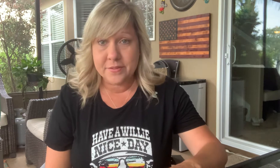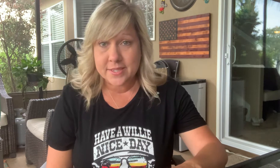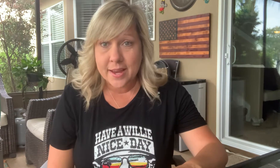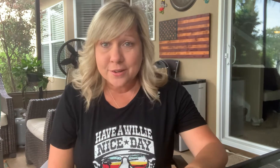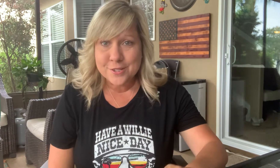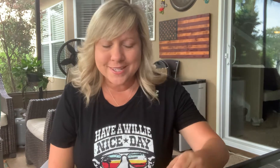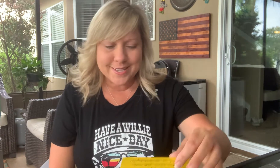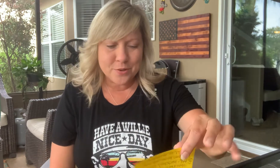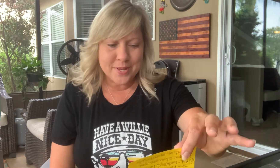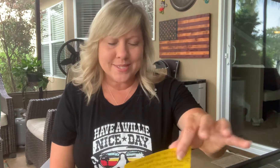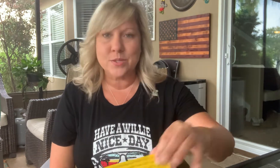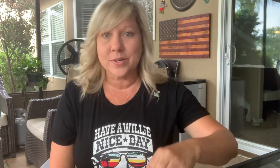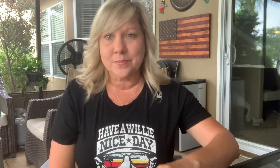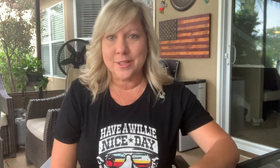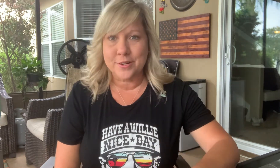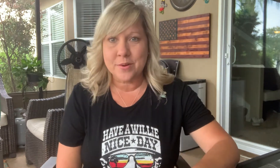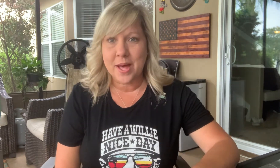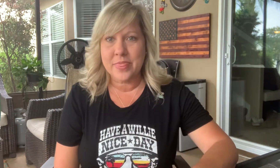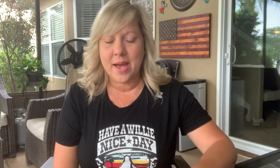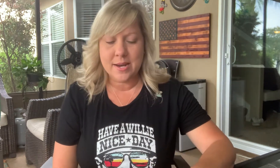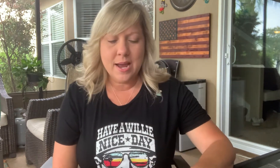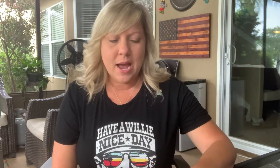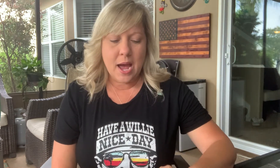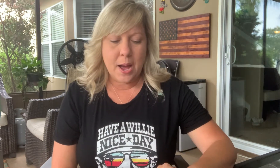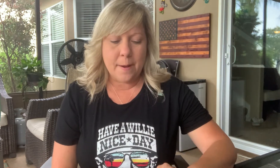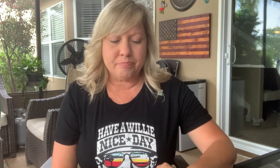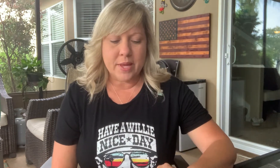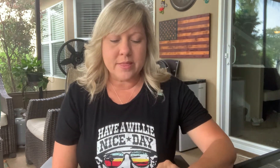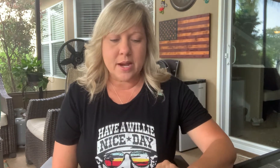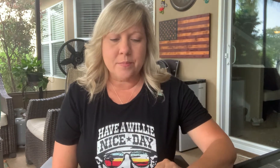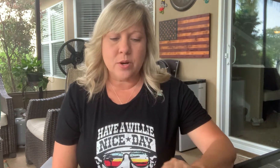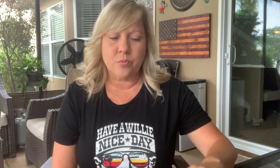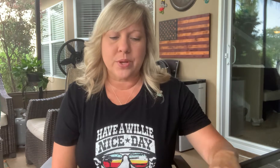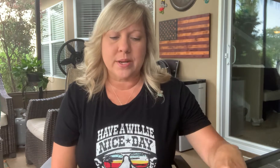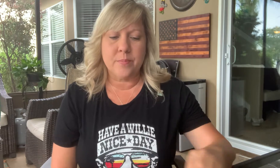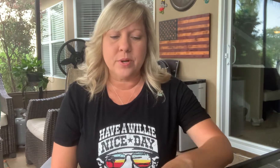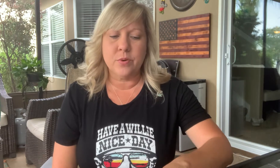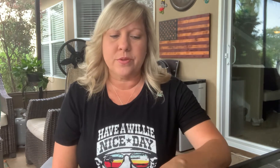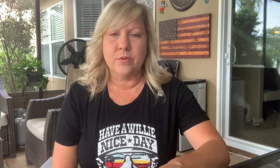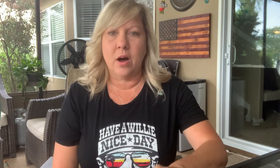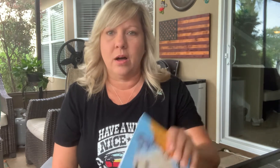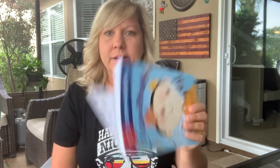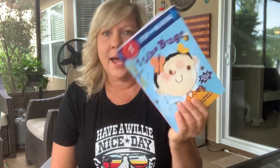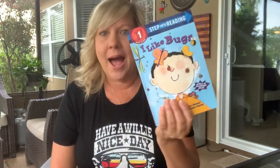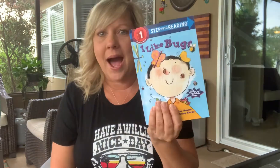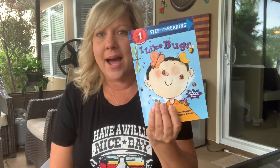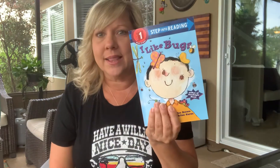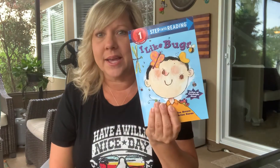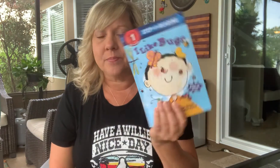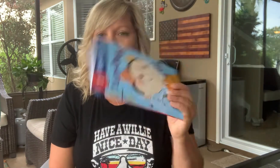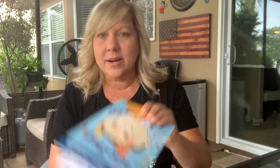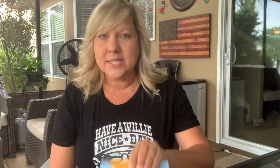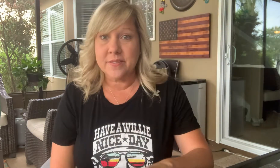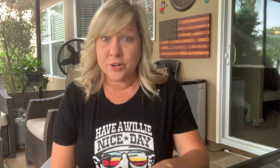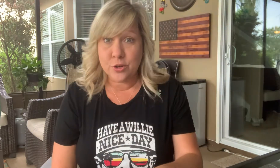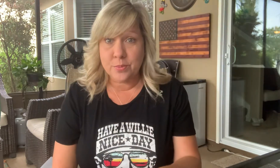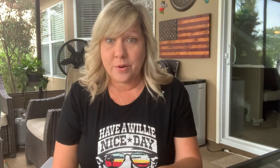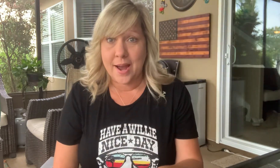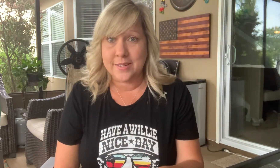cycles a little bit since we're going to be learning about that. And then I'm going to read a book with you called I Like Bugs for you to practice